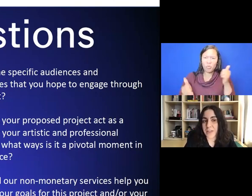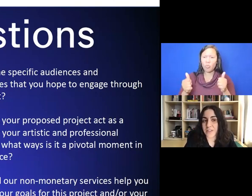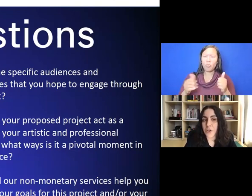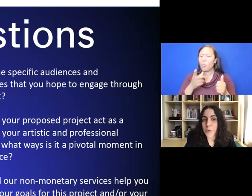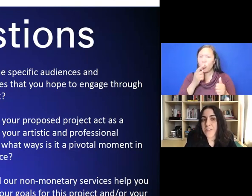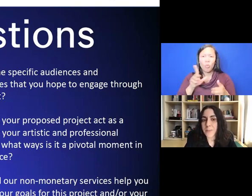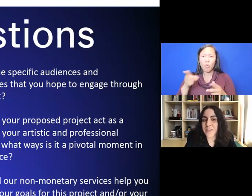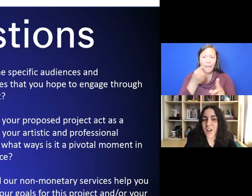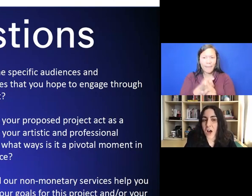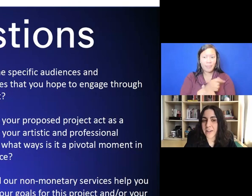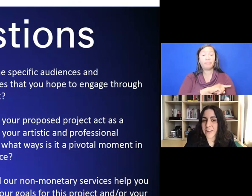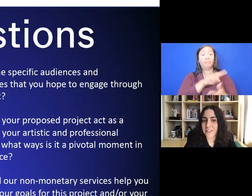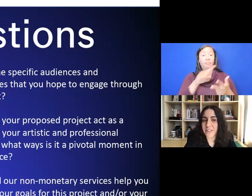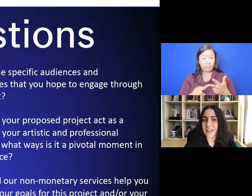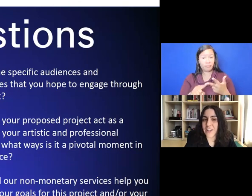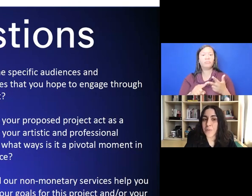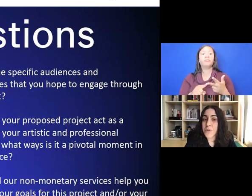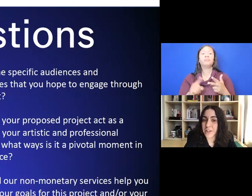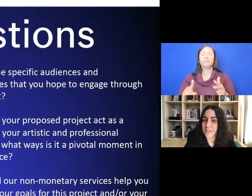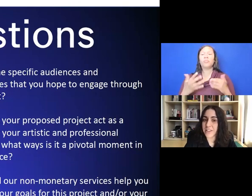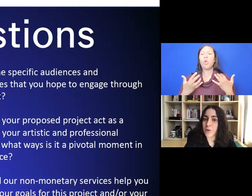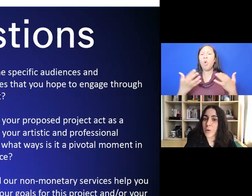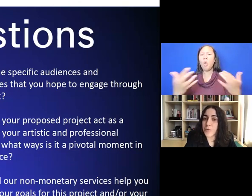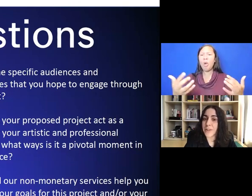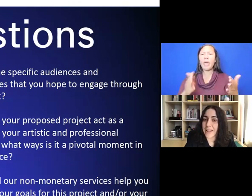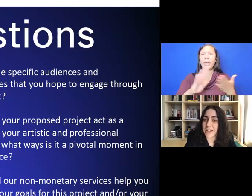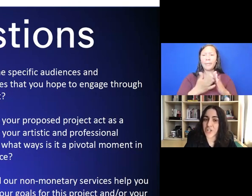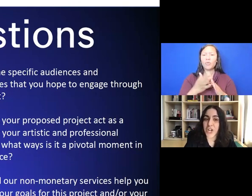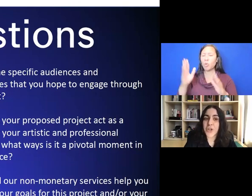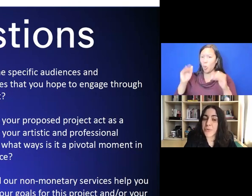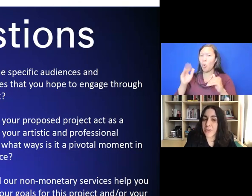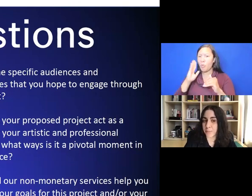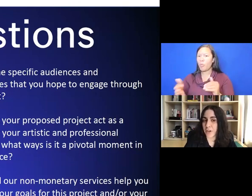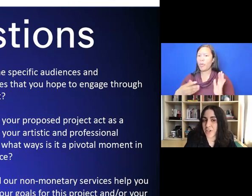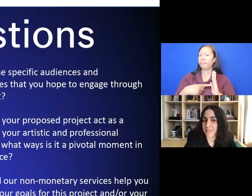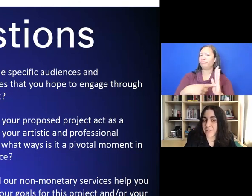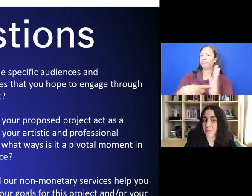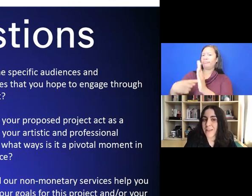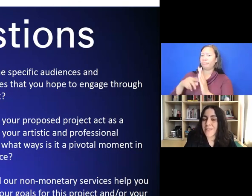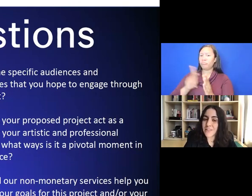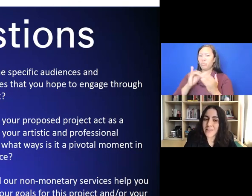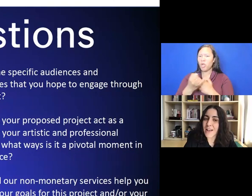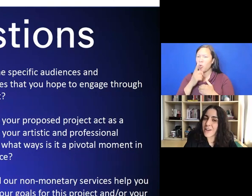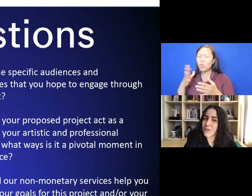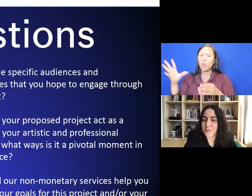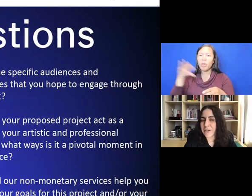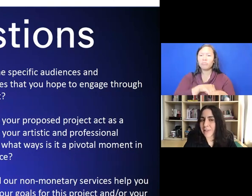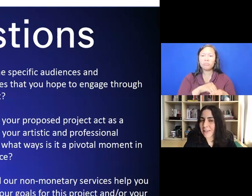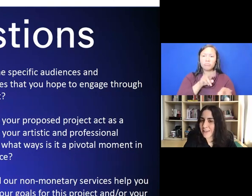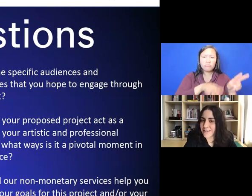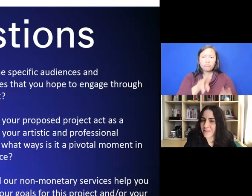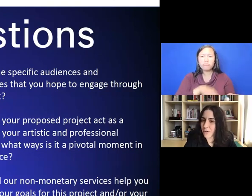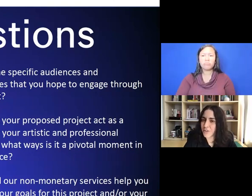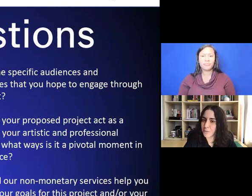is, who are the specific audiences and communities that you hope to engage through this project? This, I know, is very